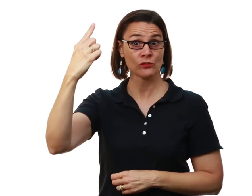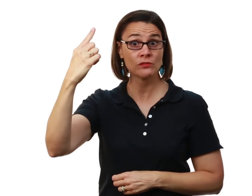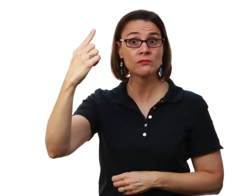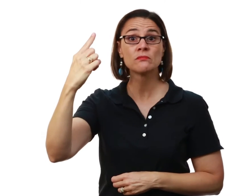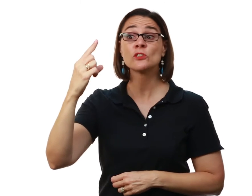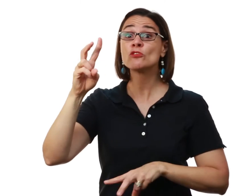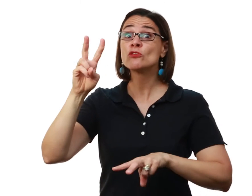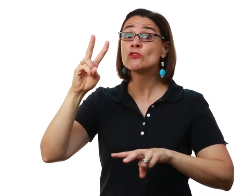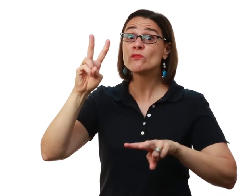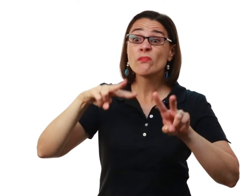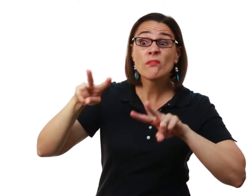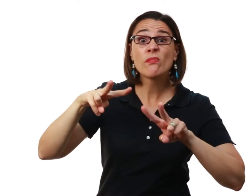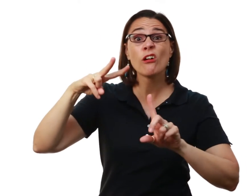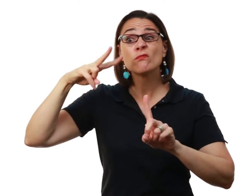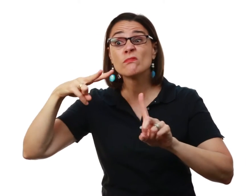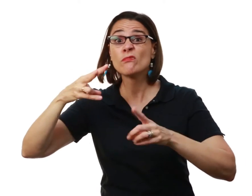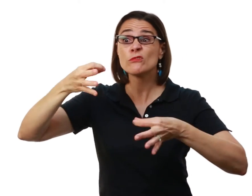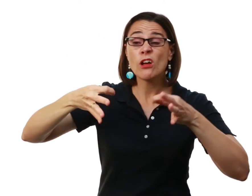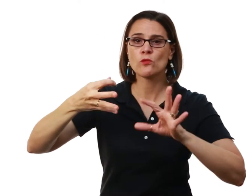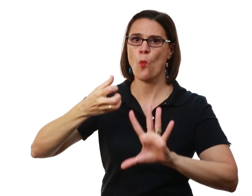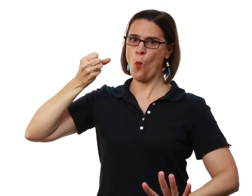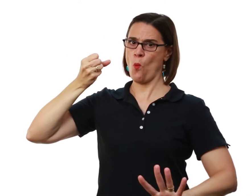Is to seek first to understand We should retain our judgment